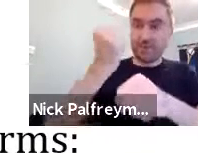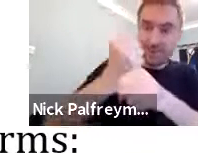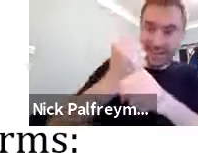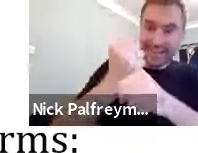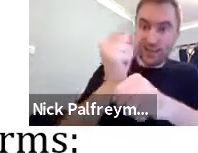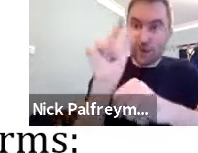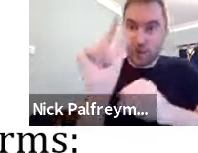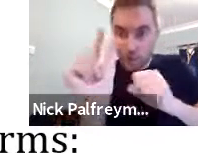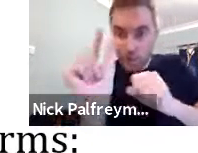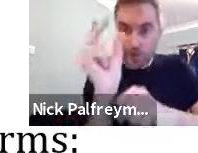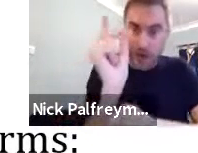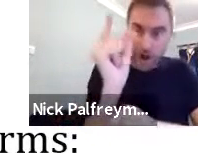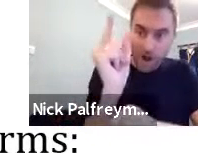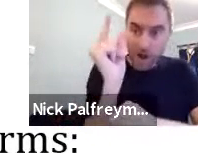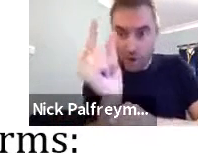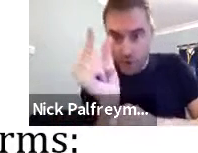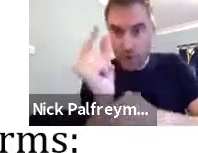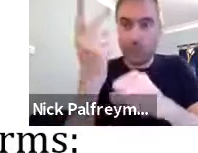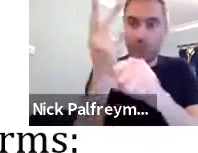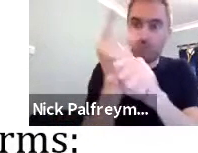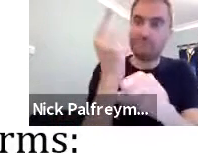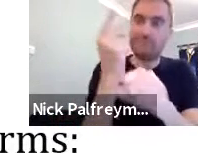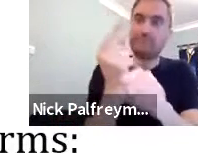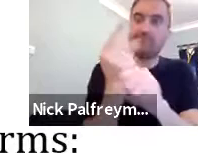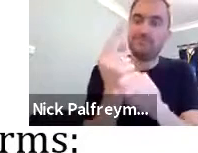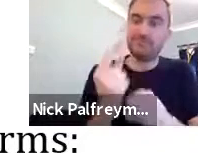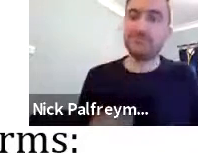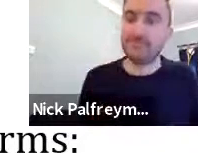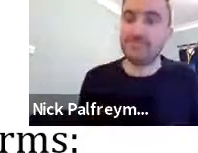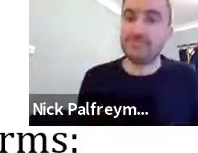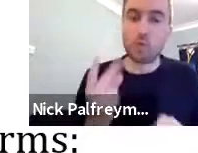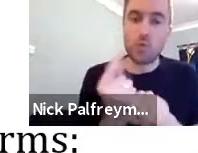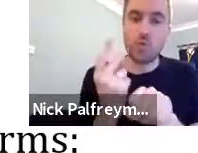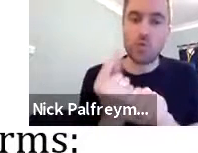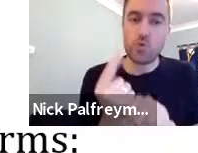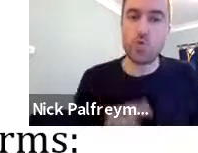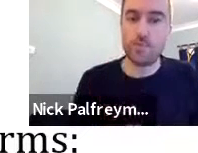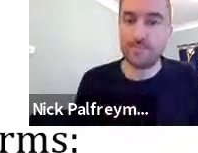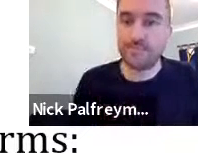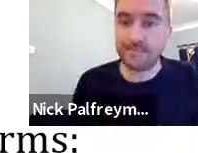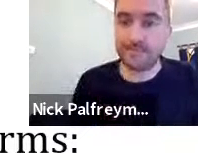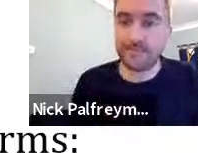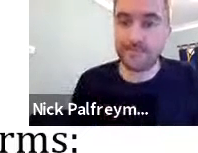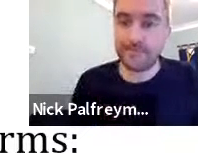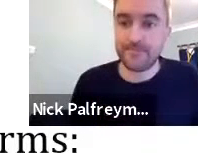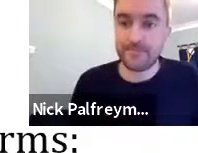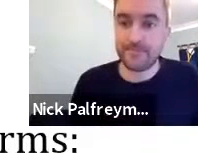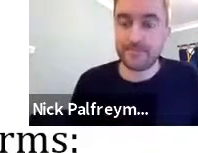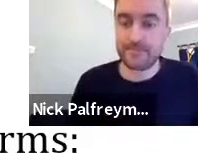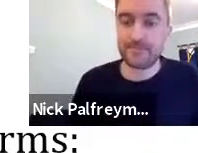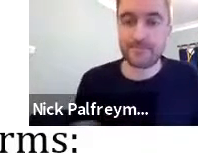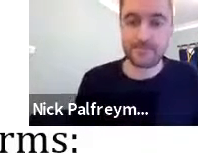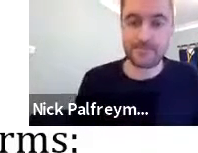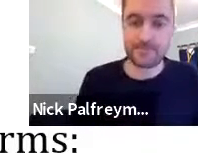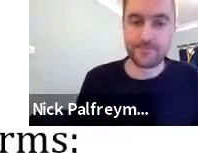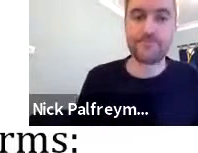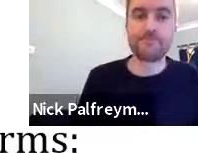So, that's everything. G-U-R-U incorporated into that sign.